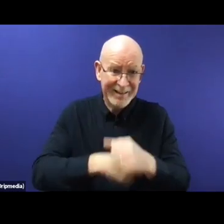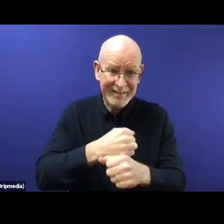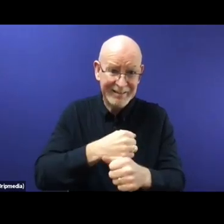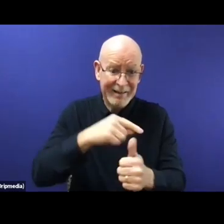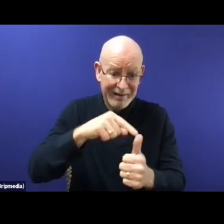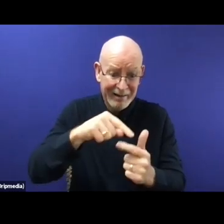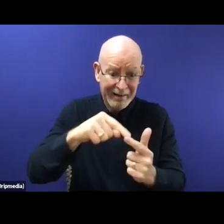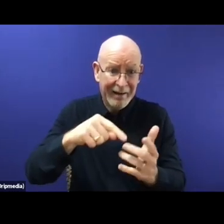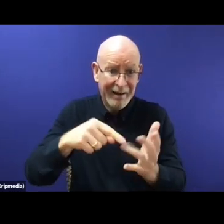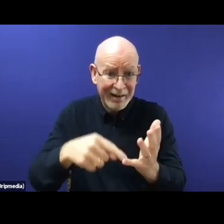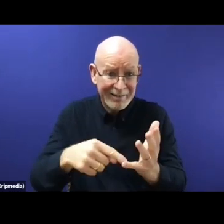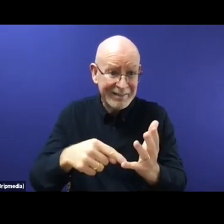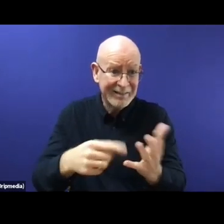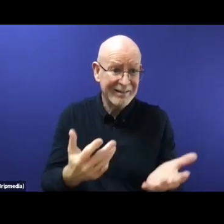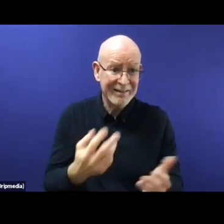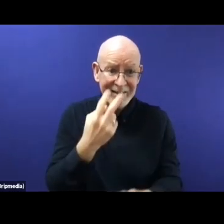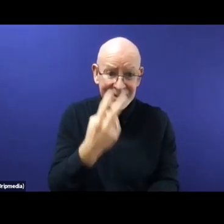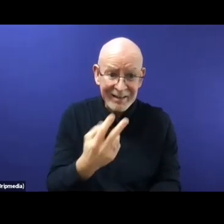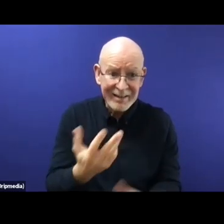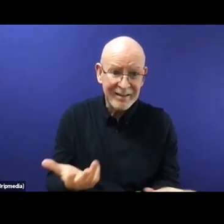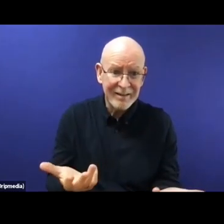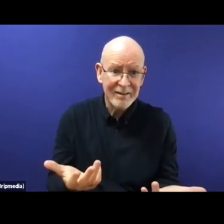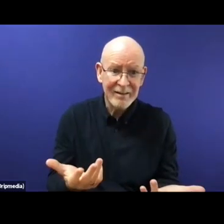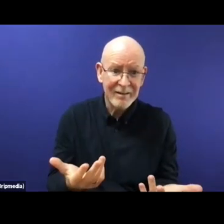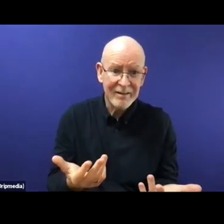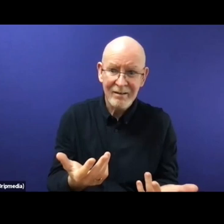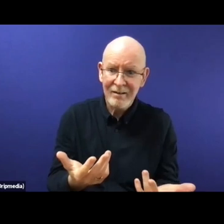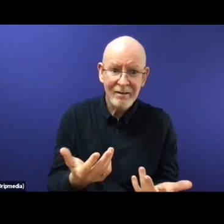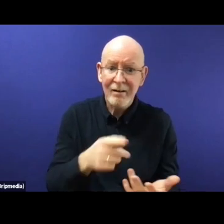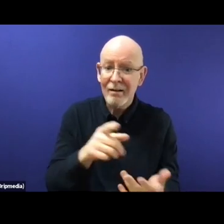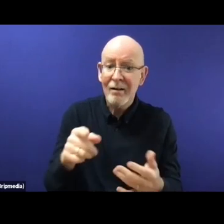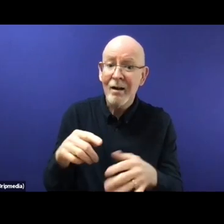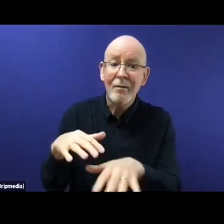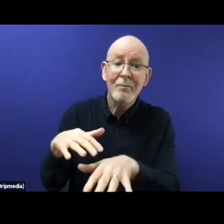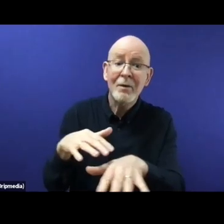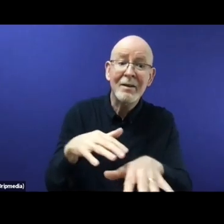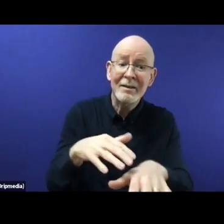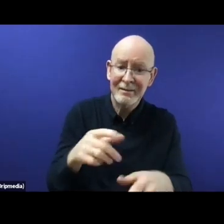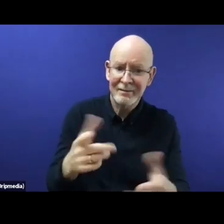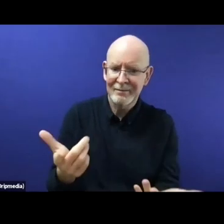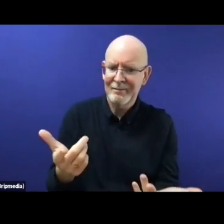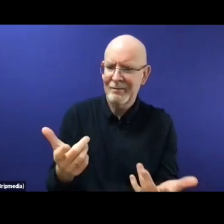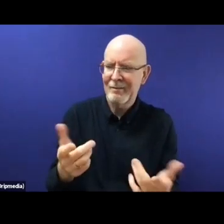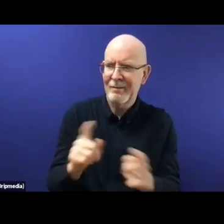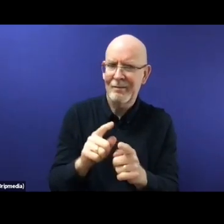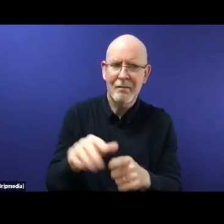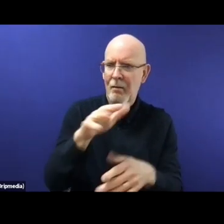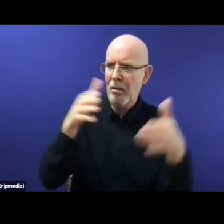to manage asylum and migration. So finally, what is quite problematic about the EU Turkey